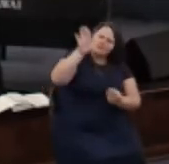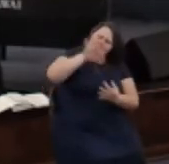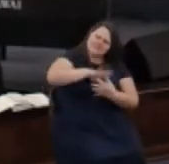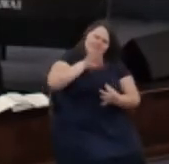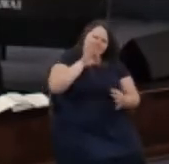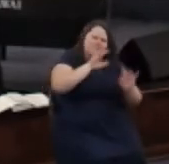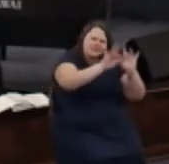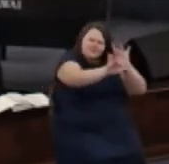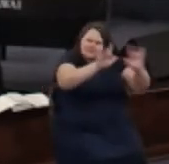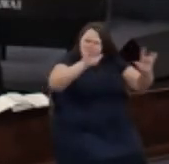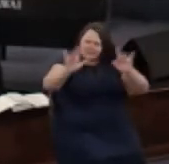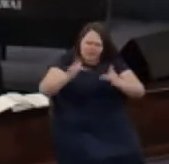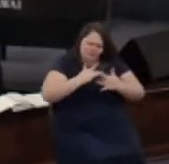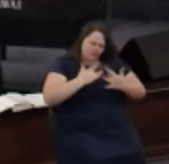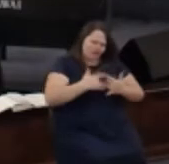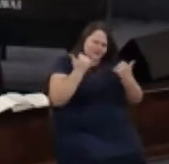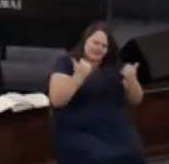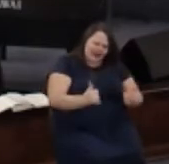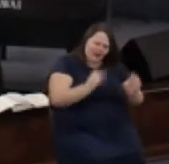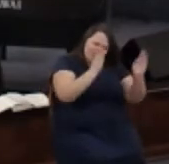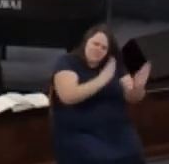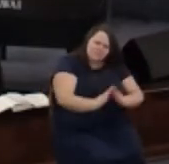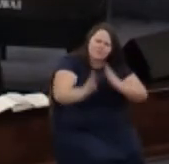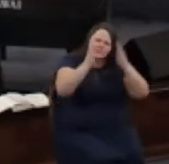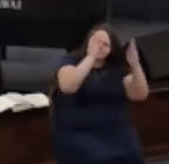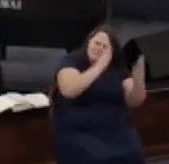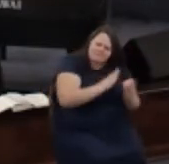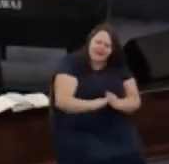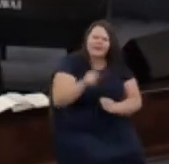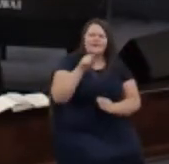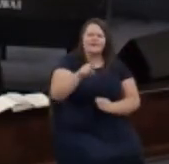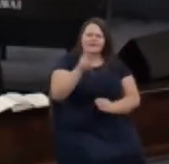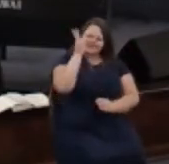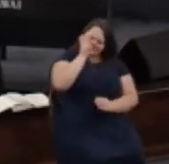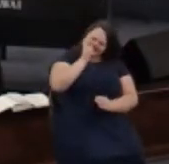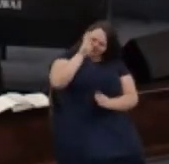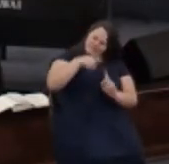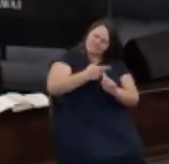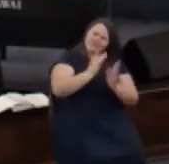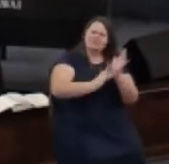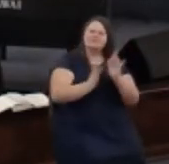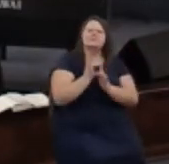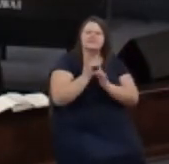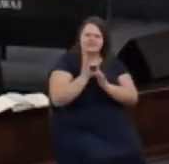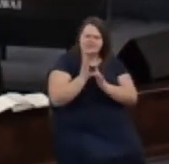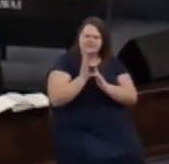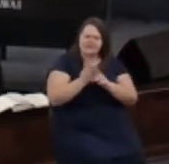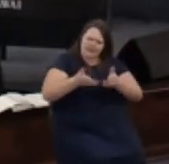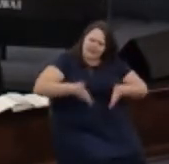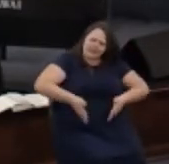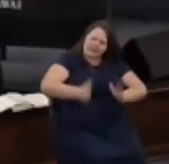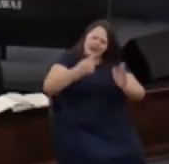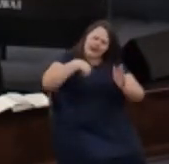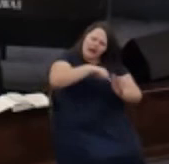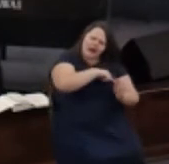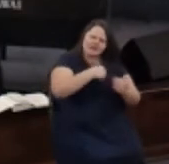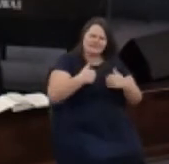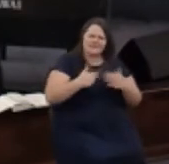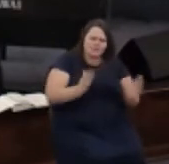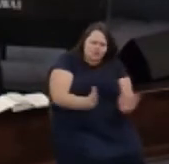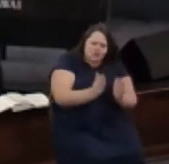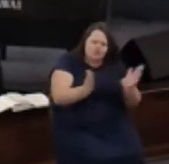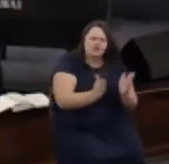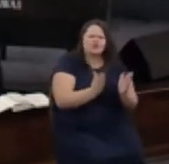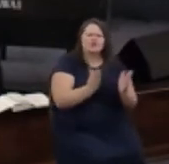their hearts now preparing them to hear about Jesus let us have courage and strength